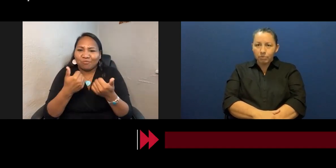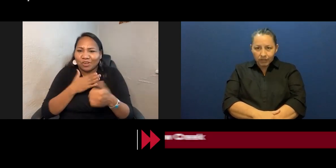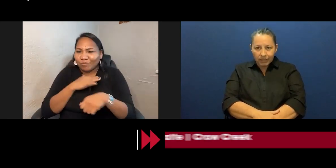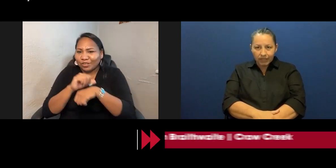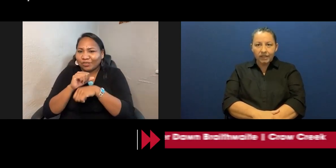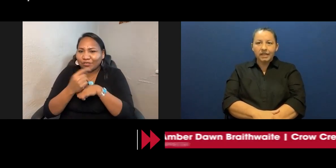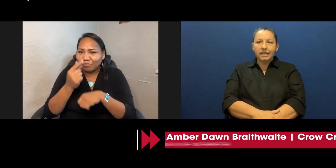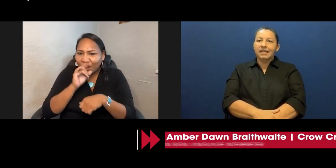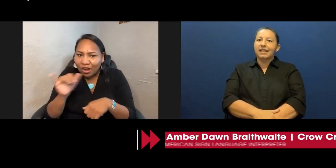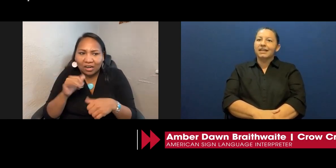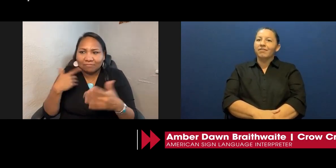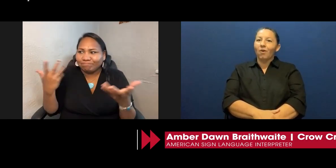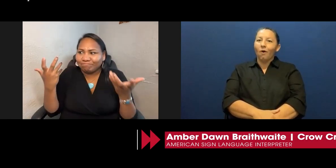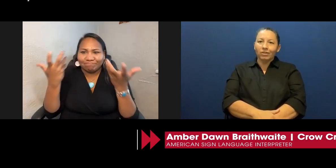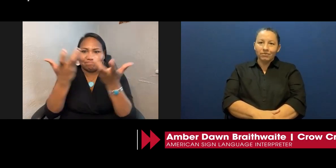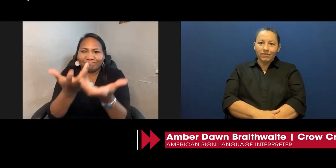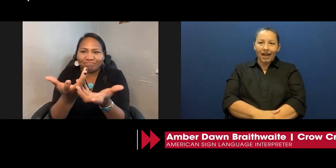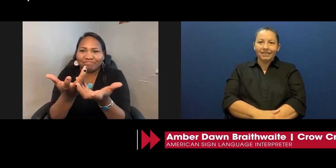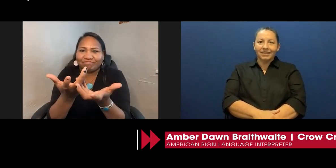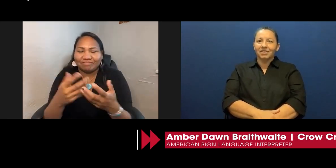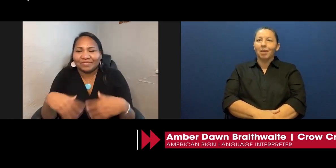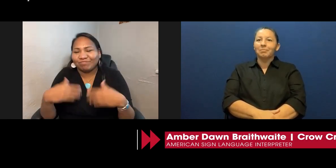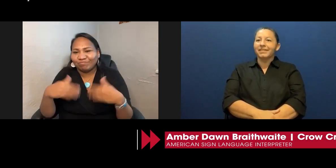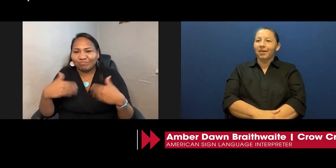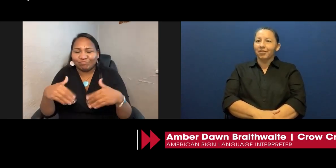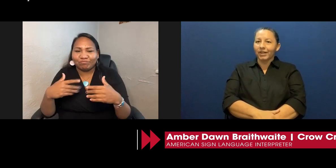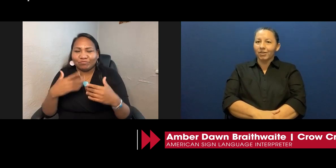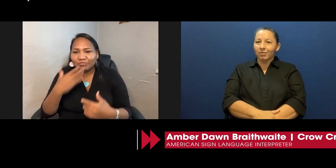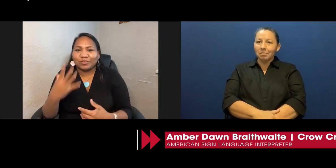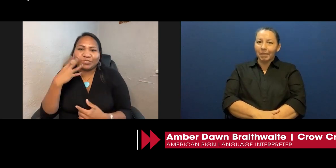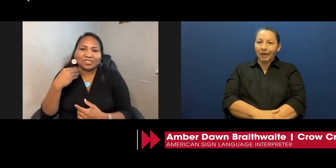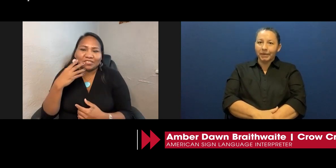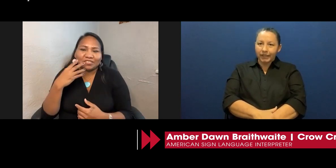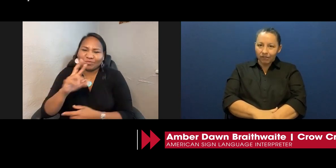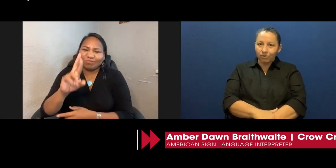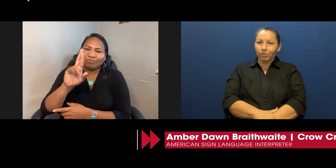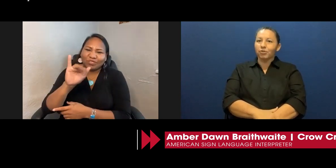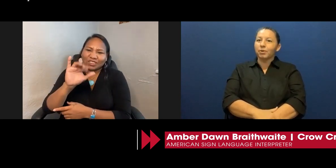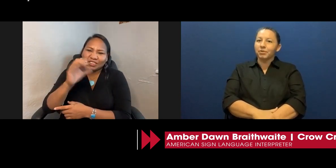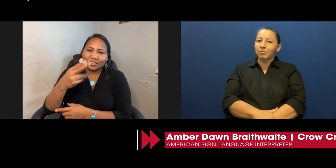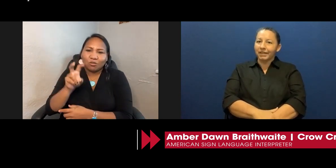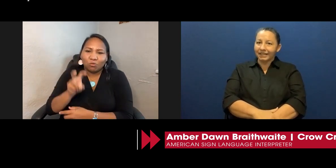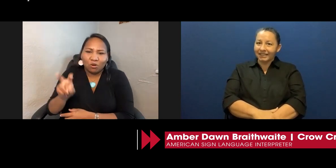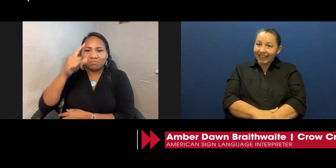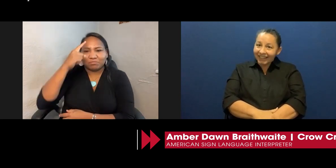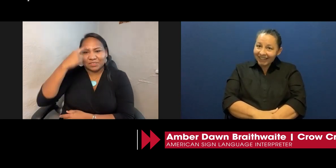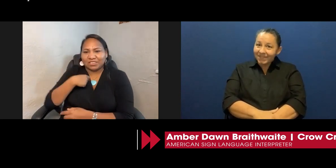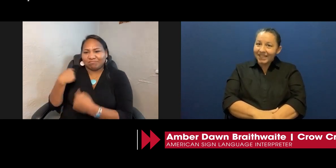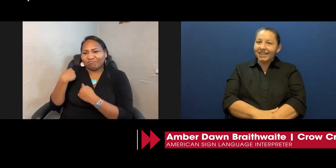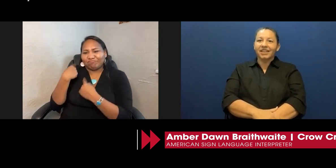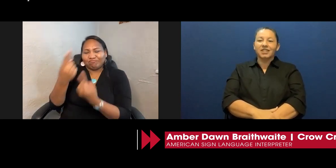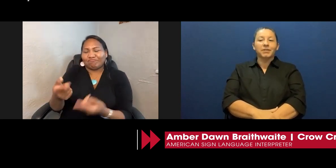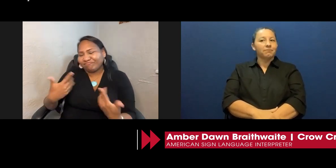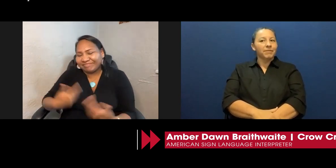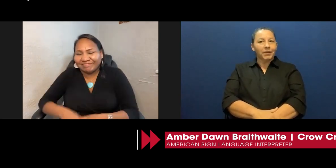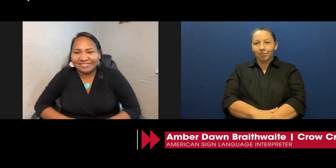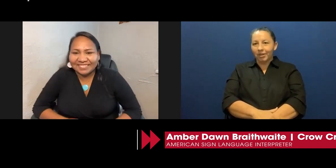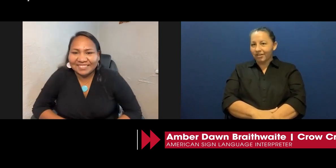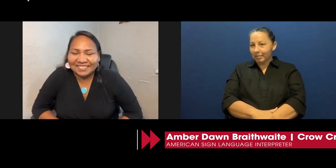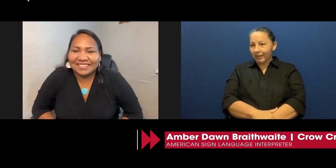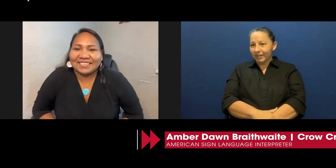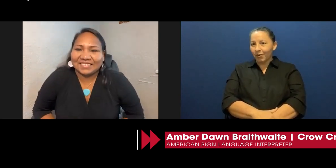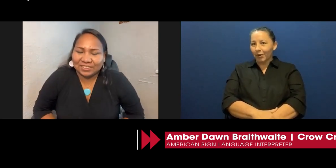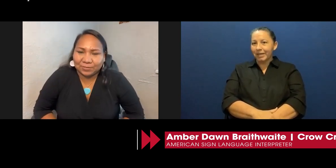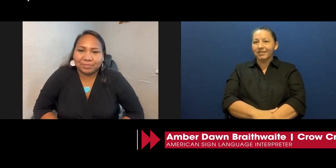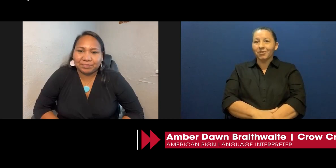as a Deaf community and having all of that come together in my ability to contribute to my society. It's been a very